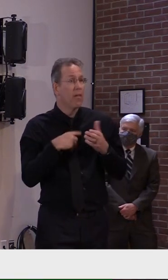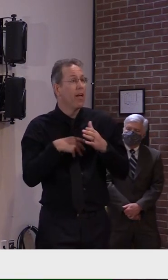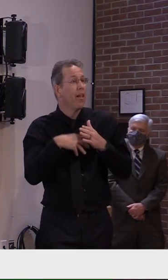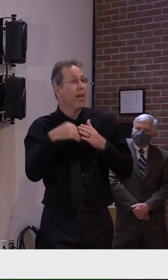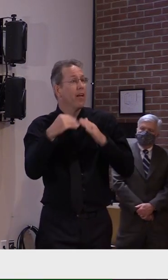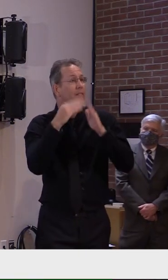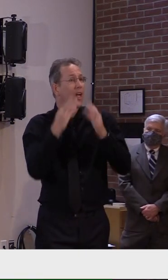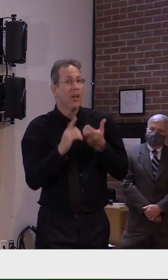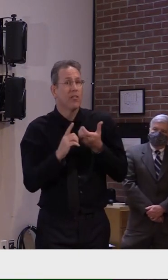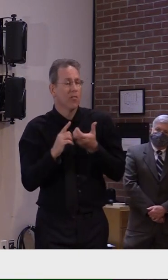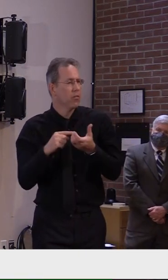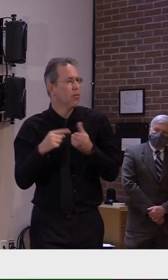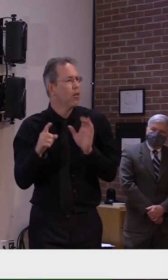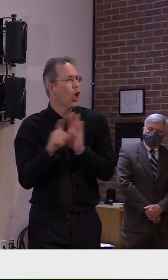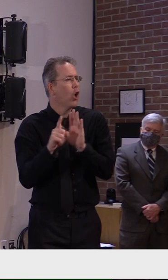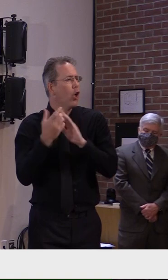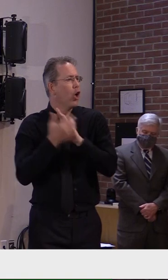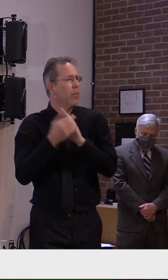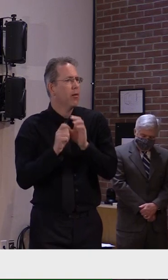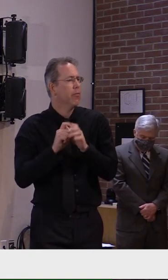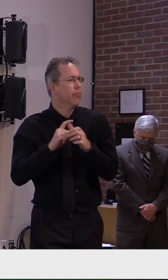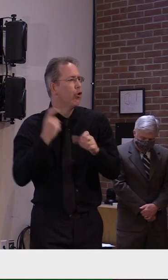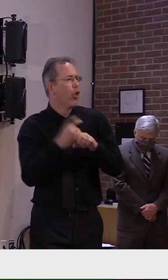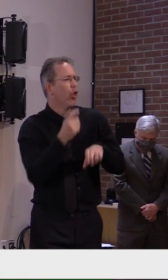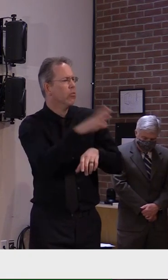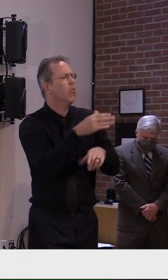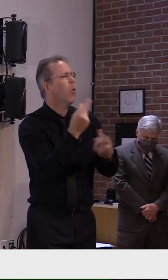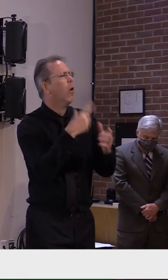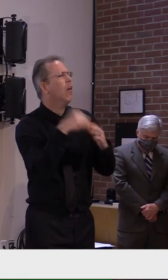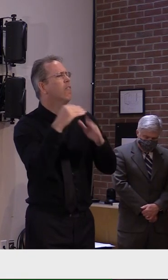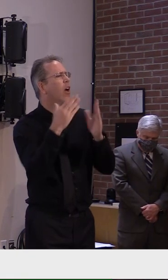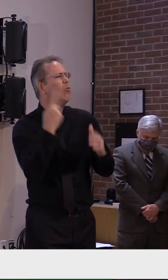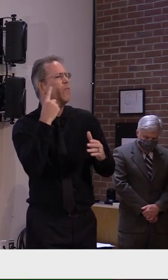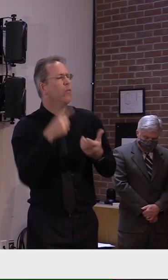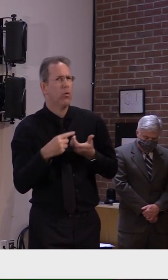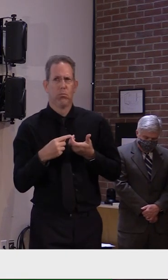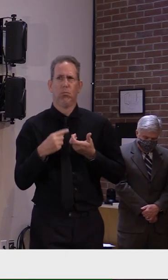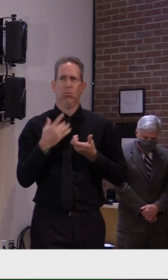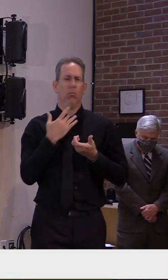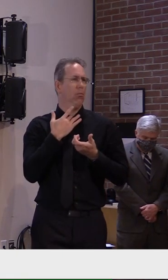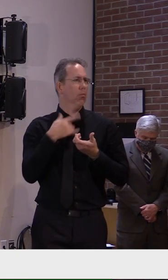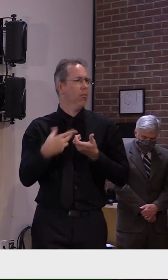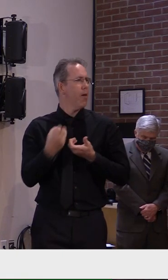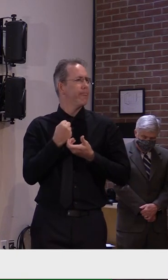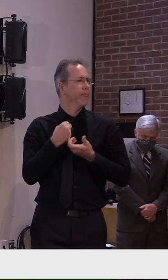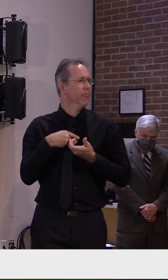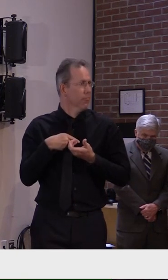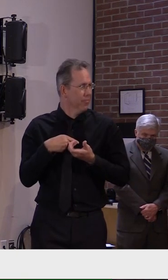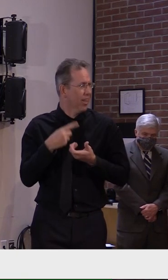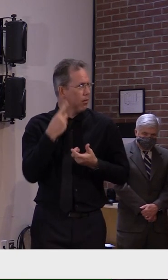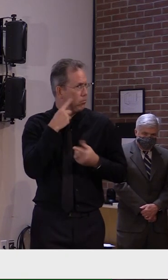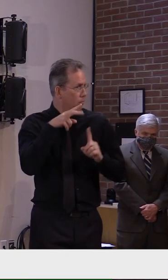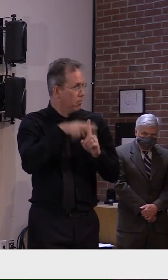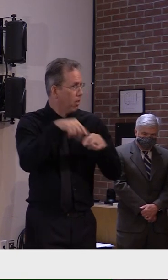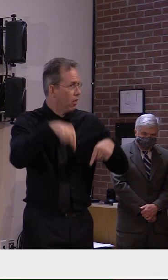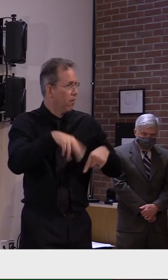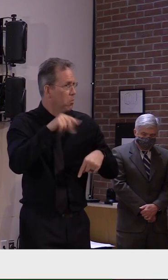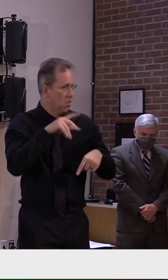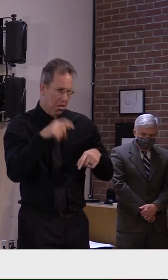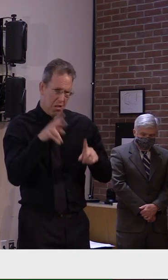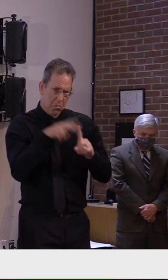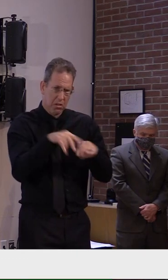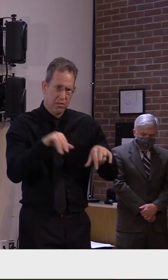you're you're describing okay thank you um also